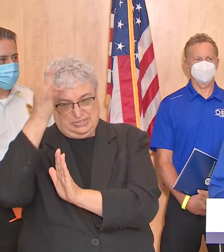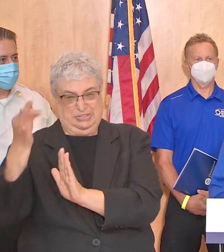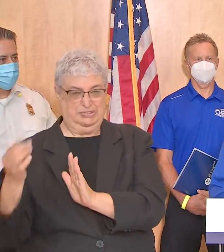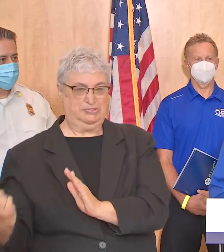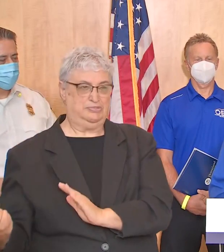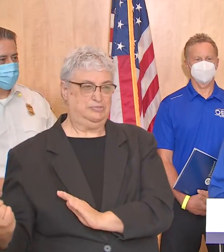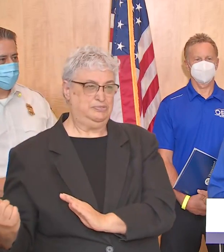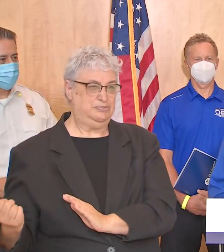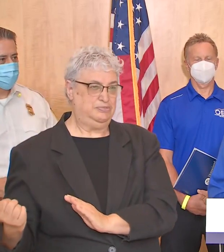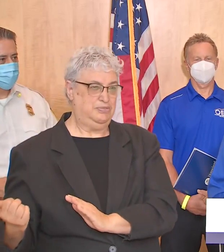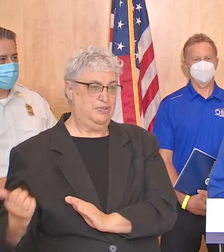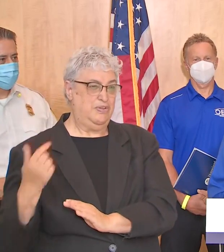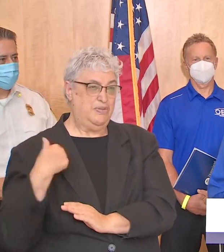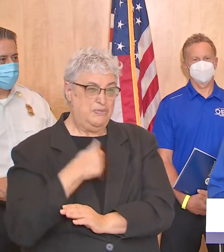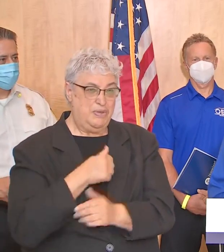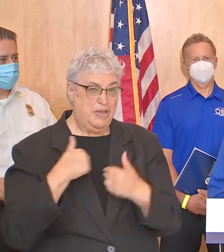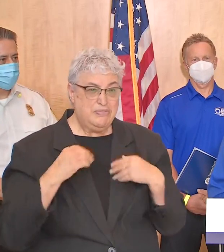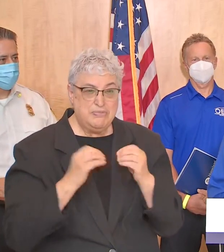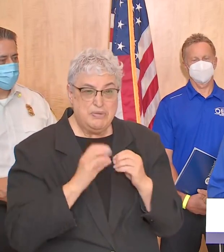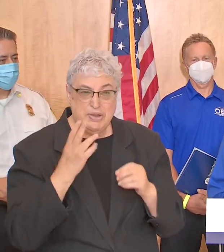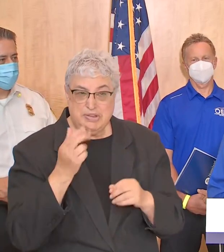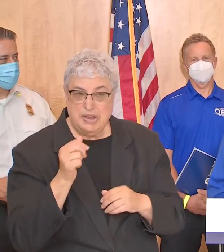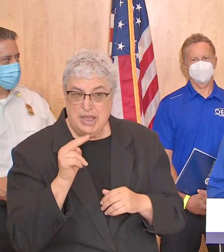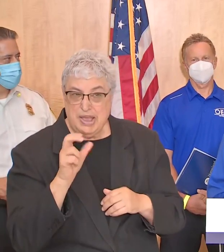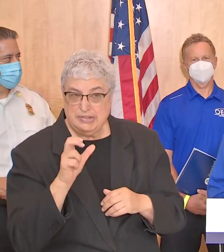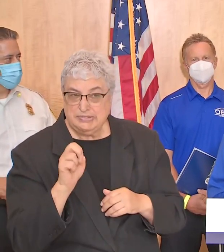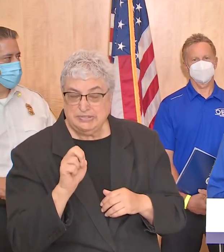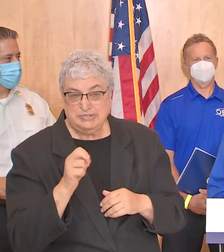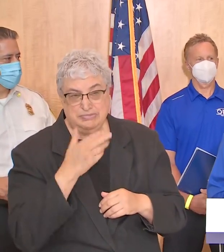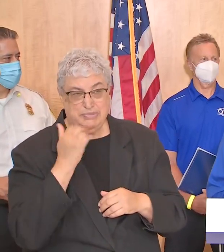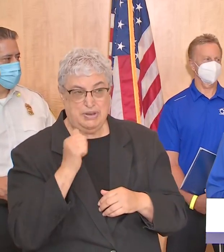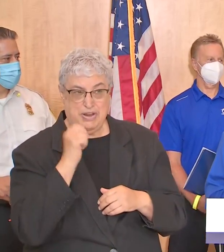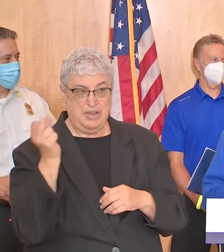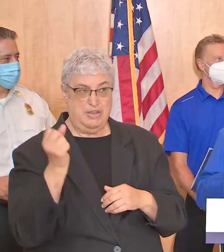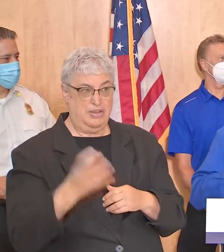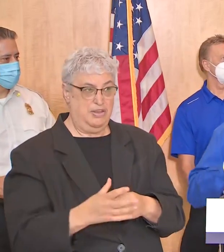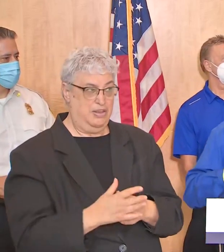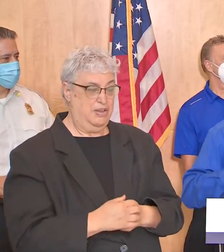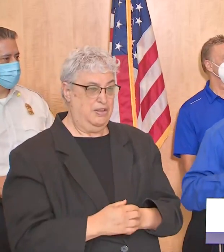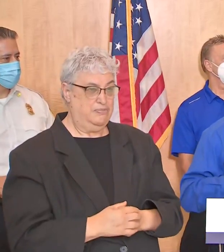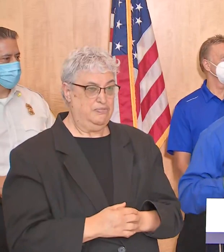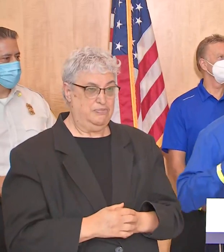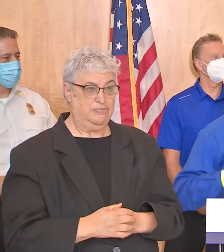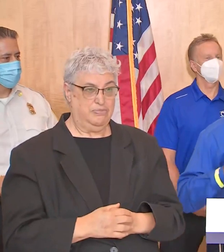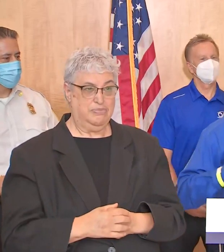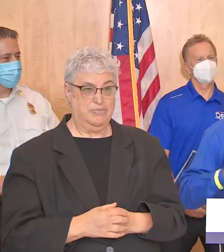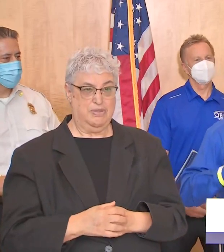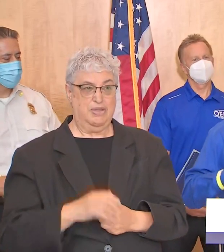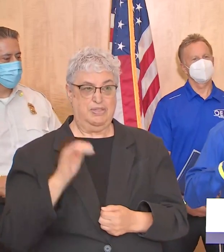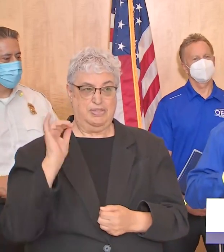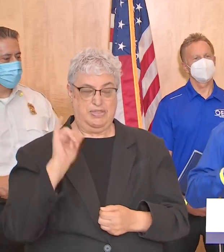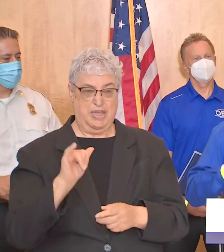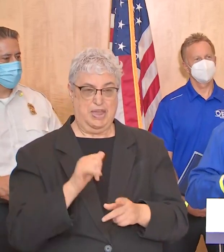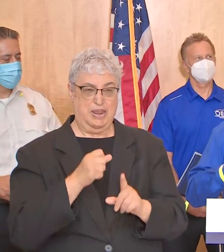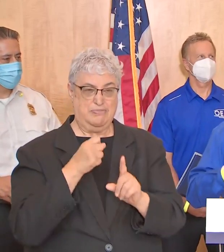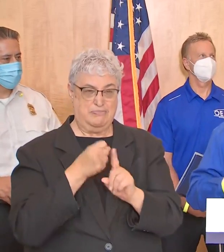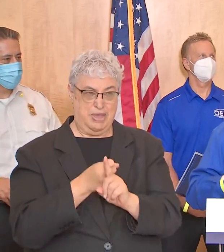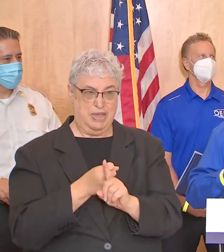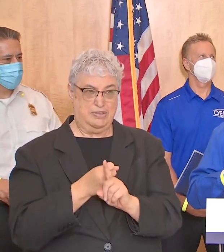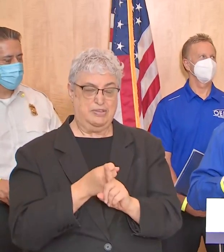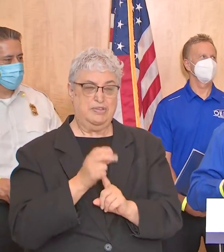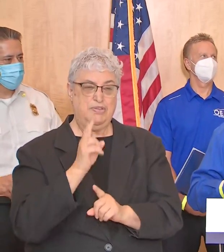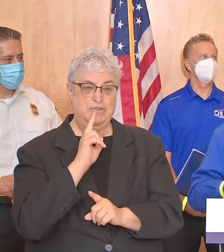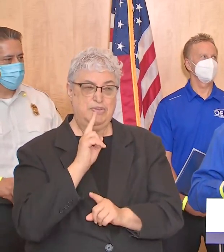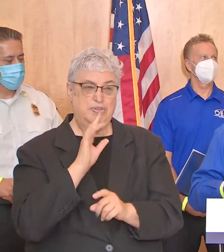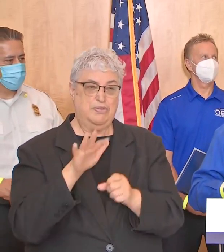i don't know how many more chances we're going to have for the houston area and that impacts and that impacts not just the